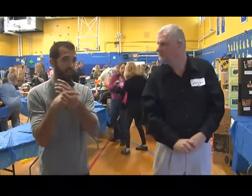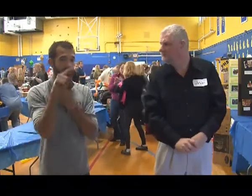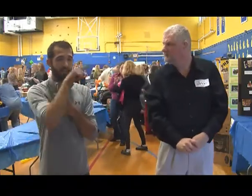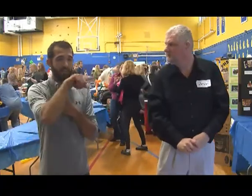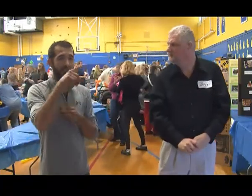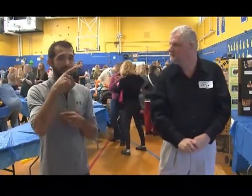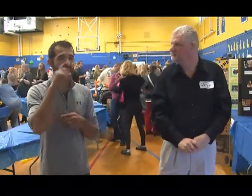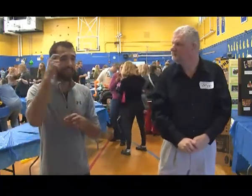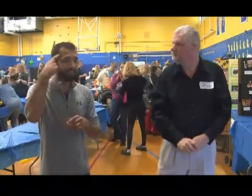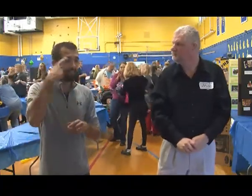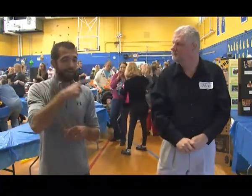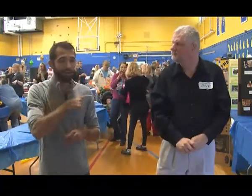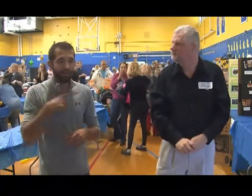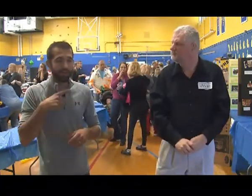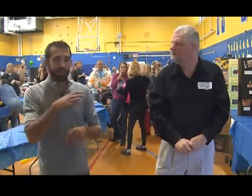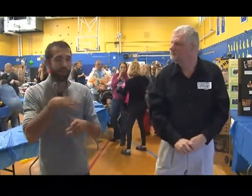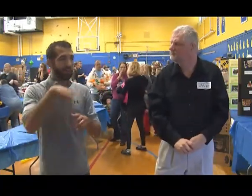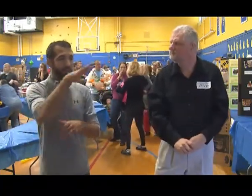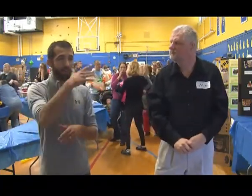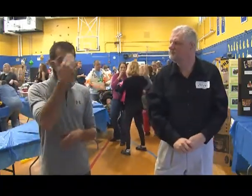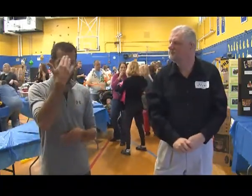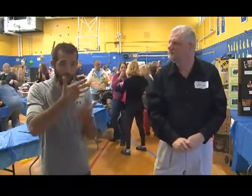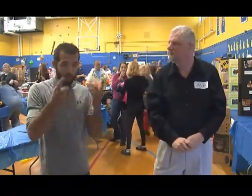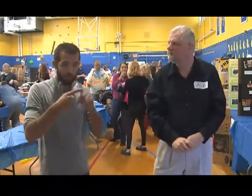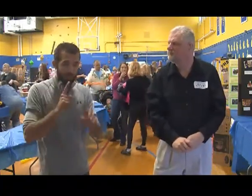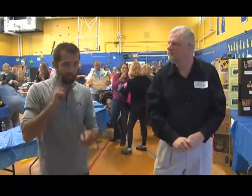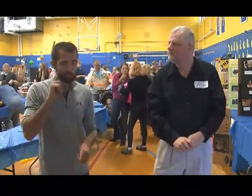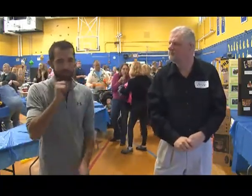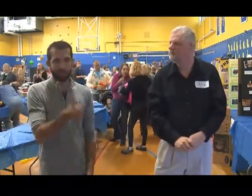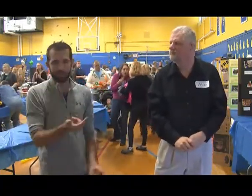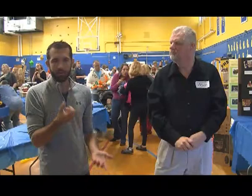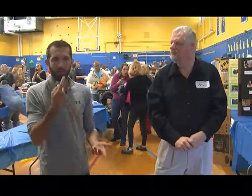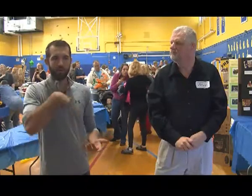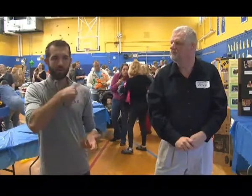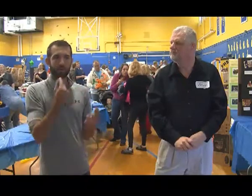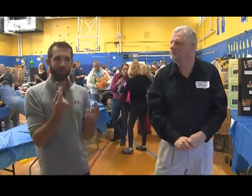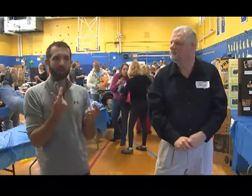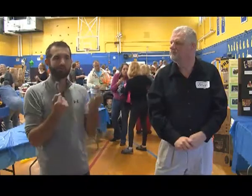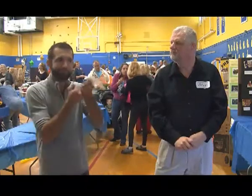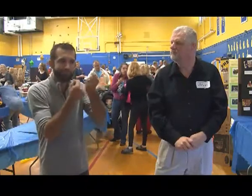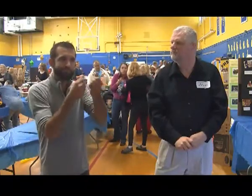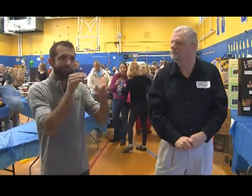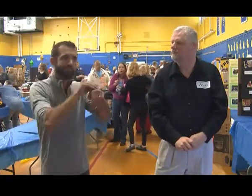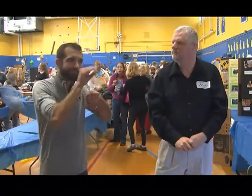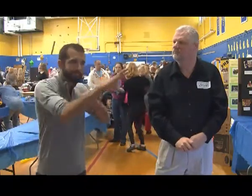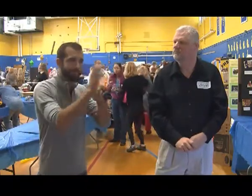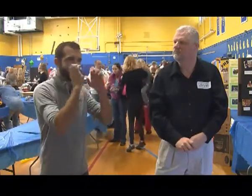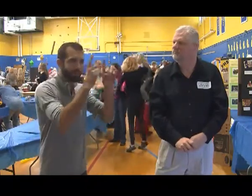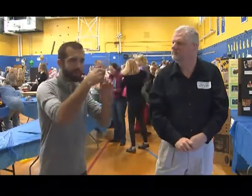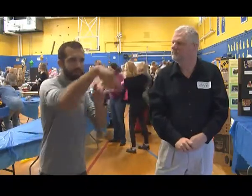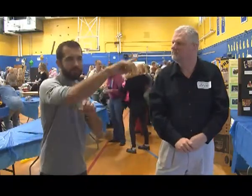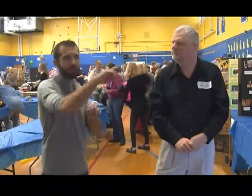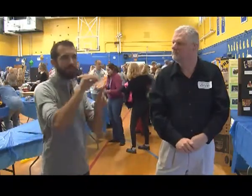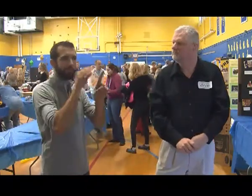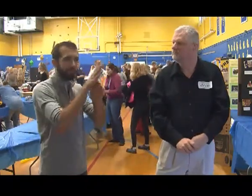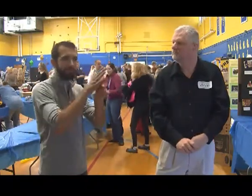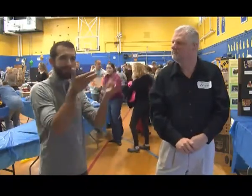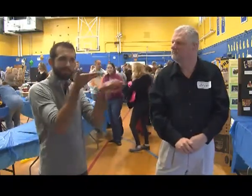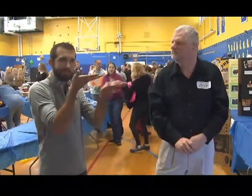And also, if the government or the legislature has something that is related to Deafness and they are not educated in that,